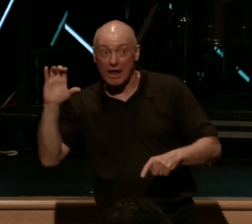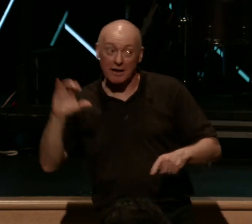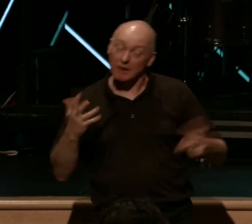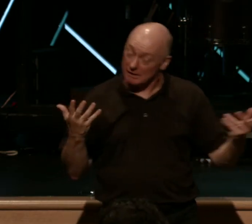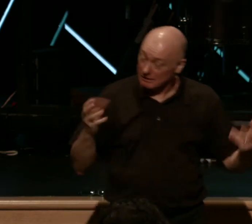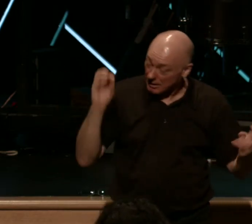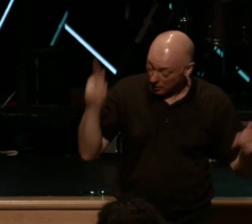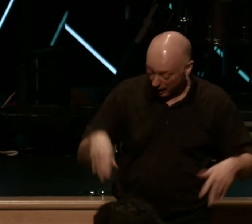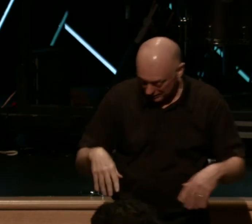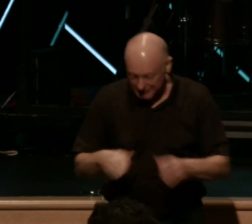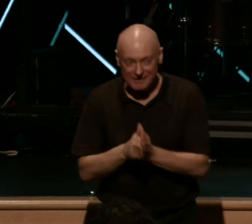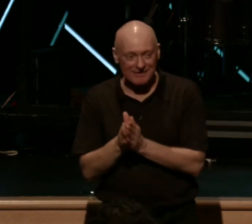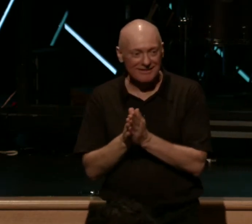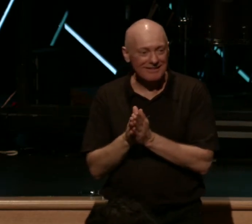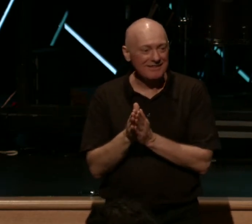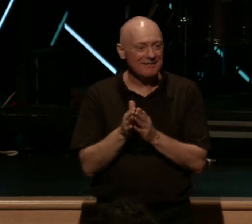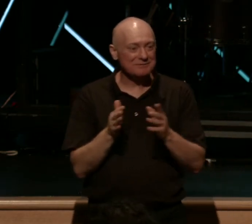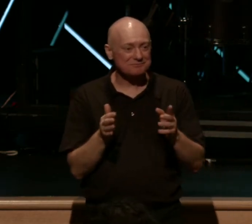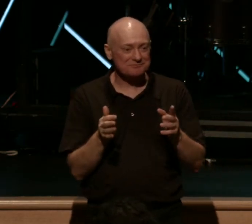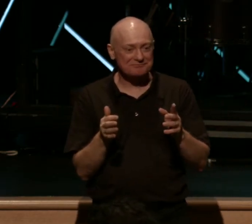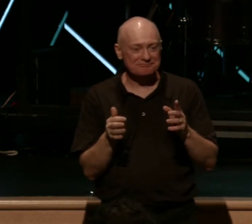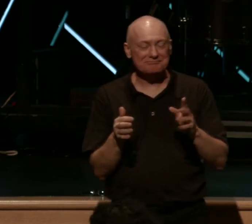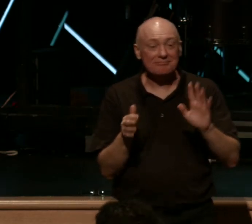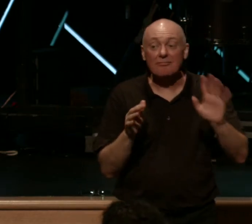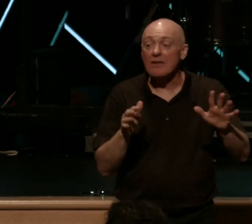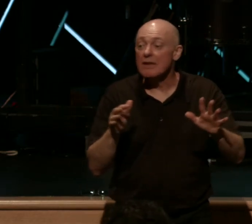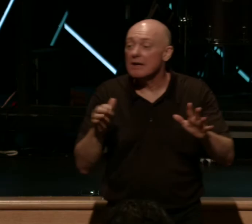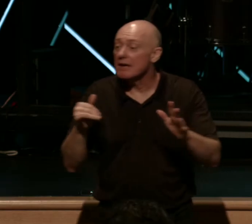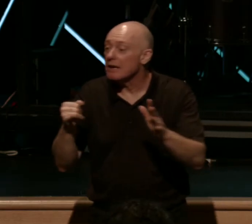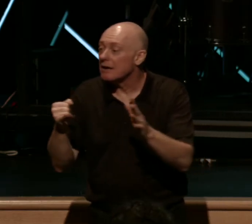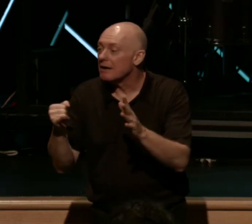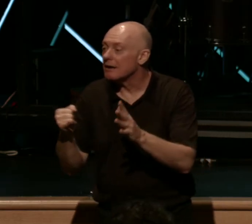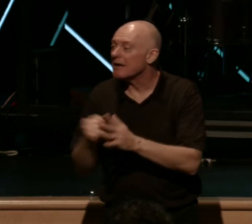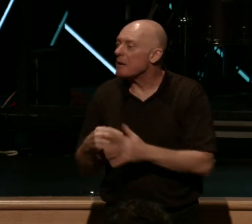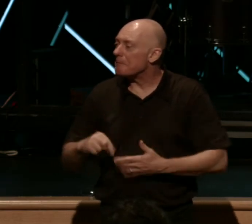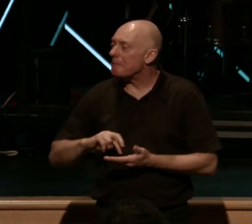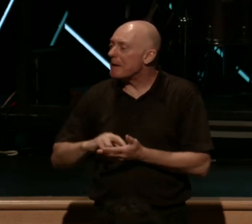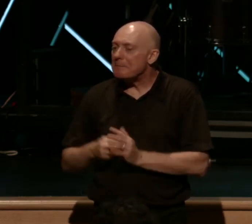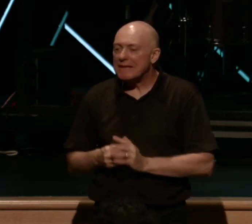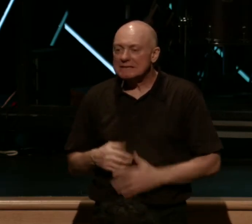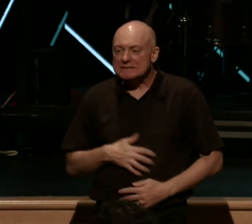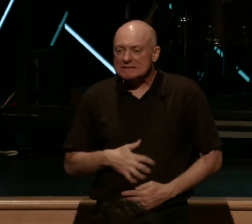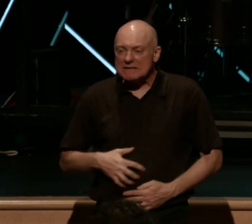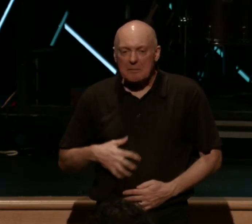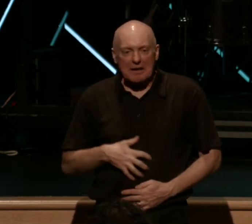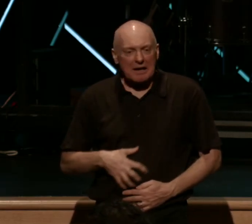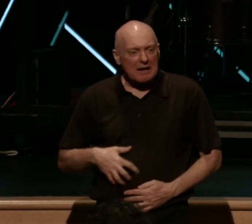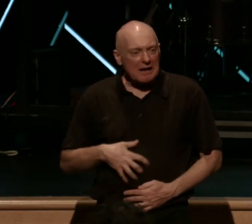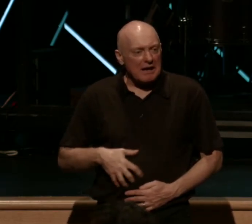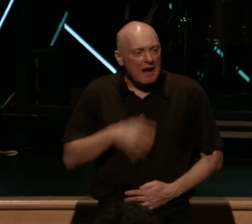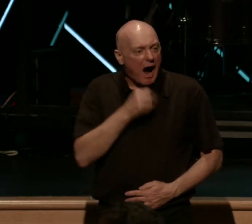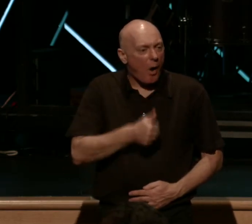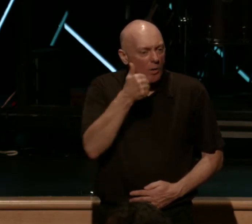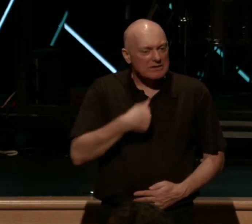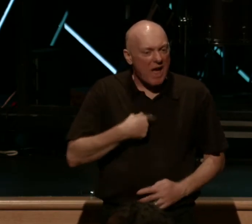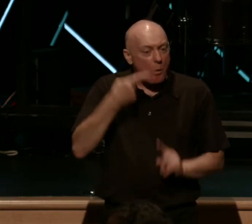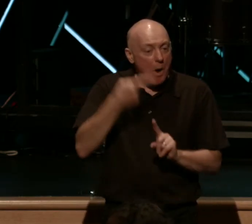I mean, I'm going to say here's a colic is for those who don't understand. It is an underdeveloped stomach. Rig, our oldest, had it for about a month and a half.